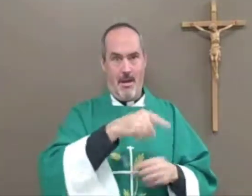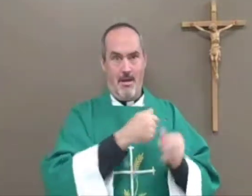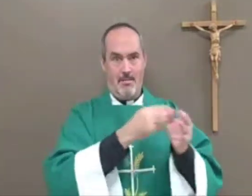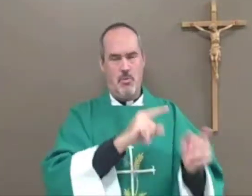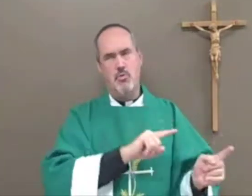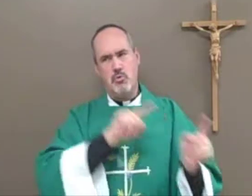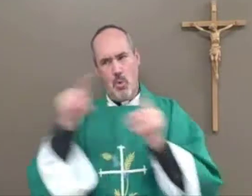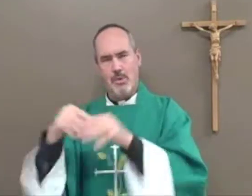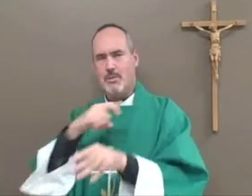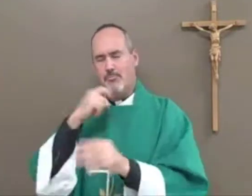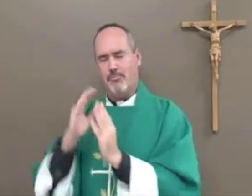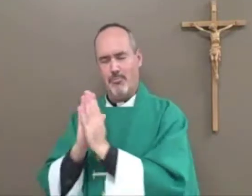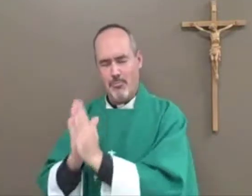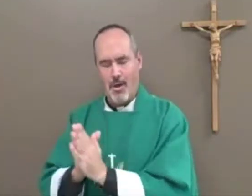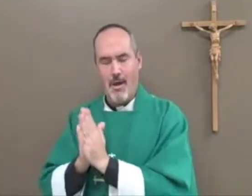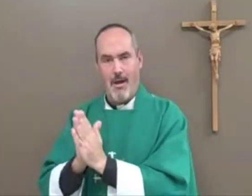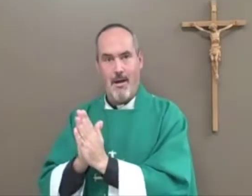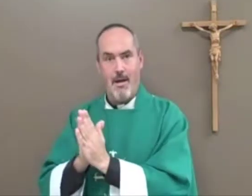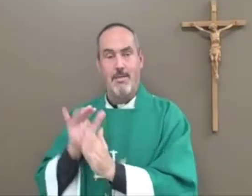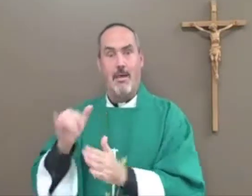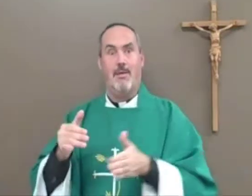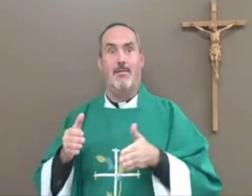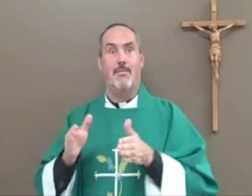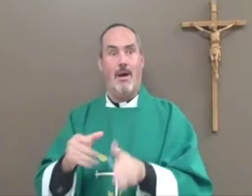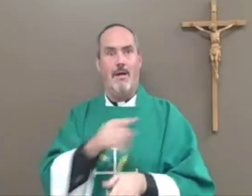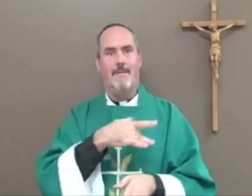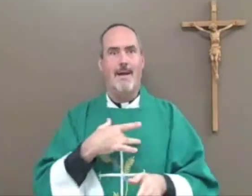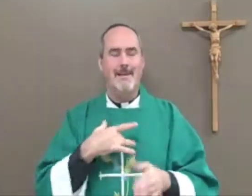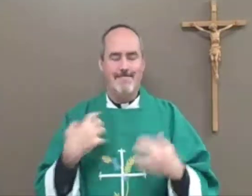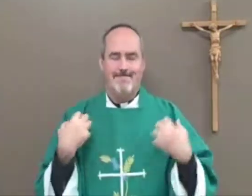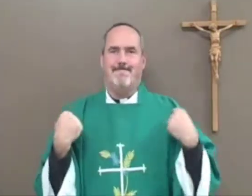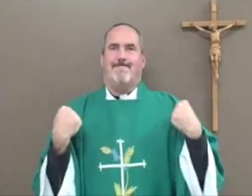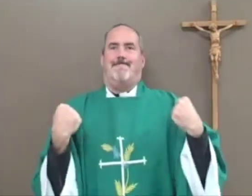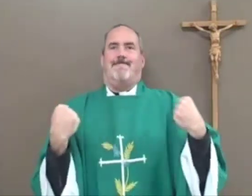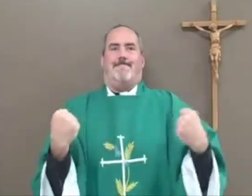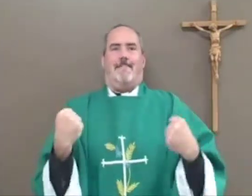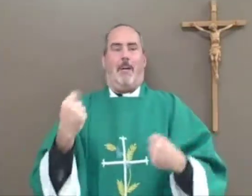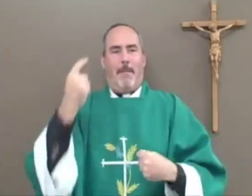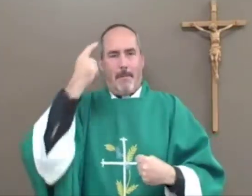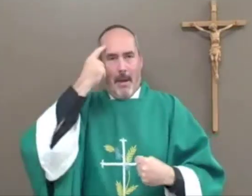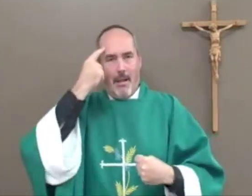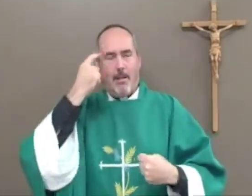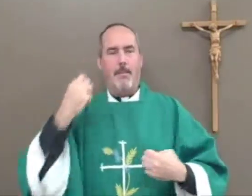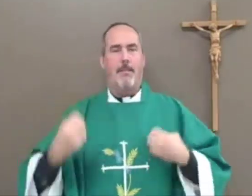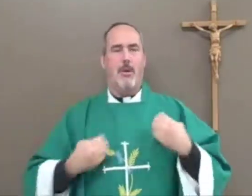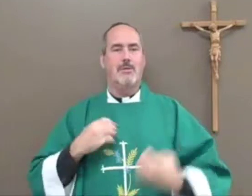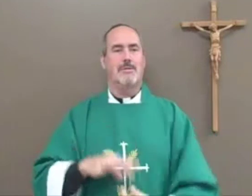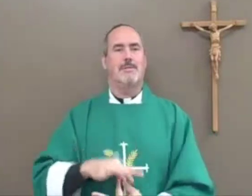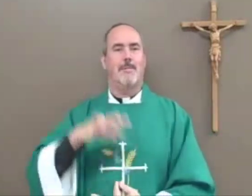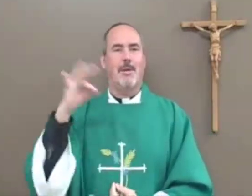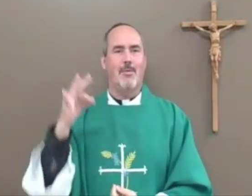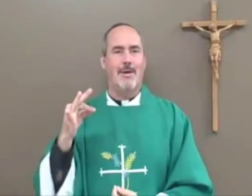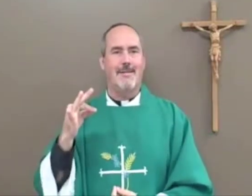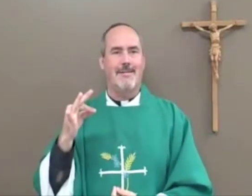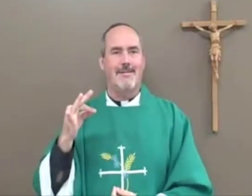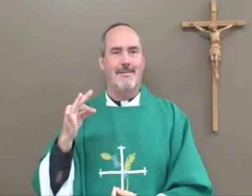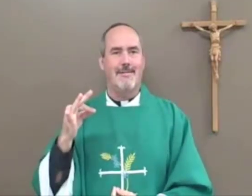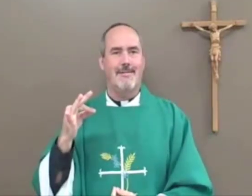So I suspect that he wanted them to do the same thing, and pray like he did, to recharge their mind, body, and spirit.